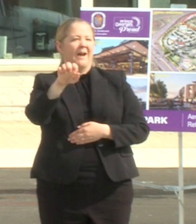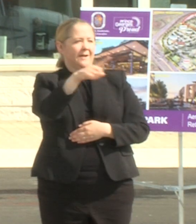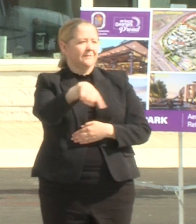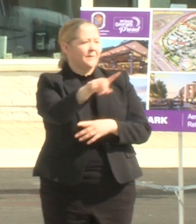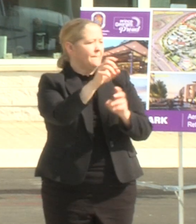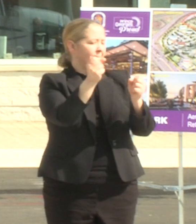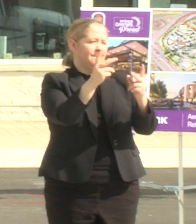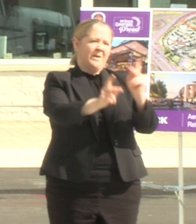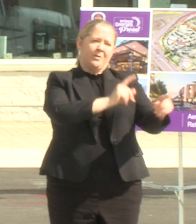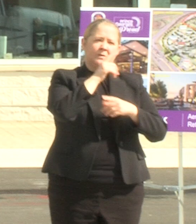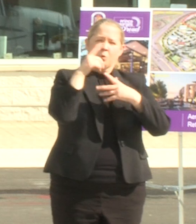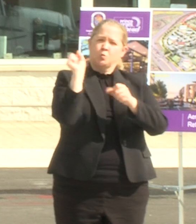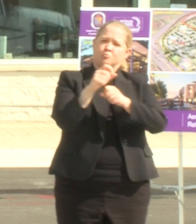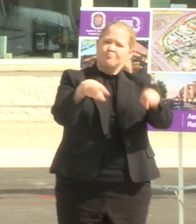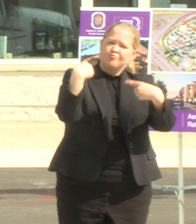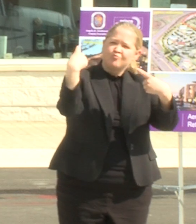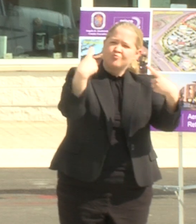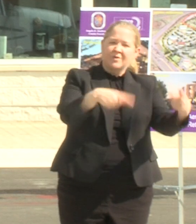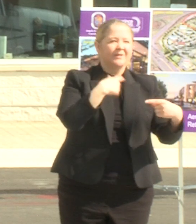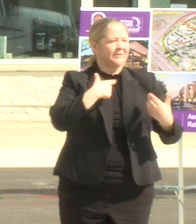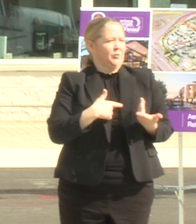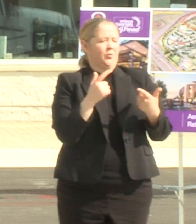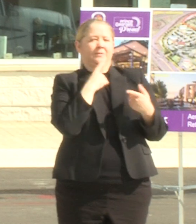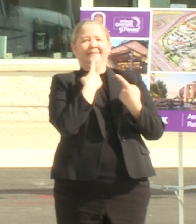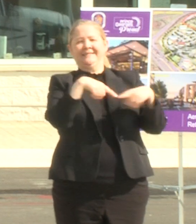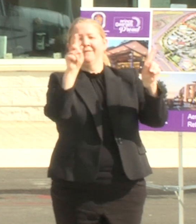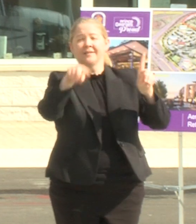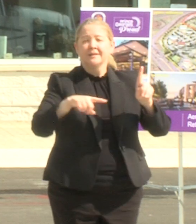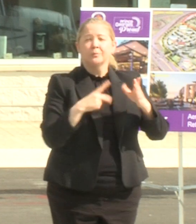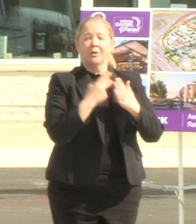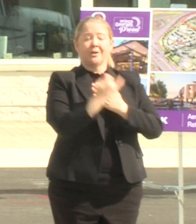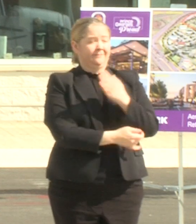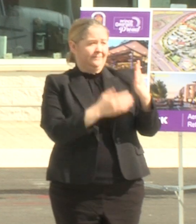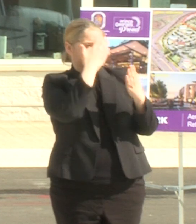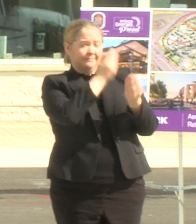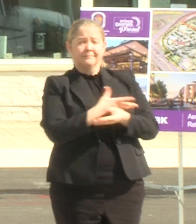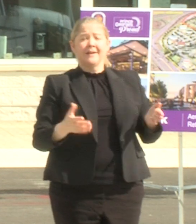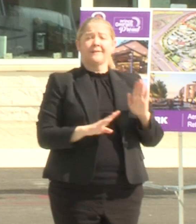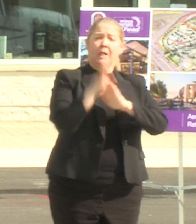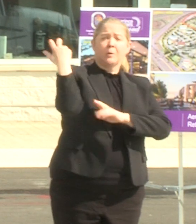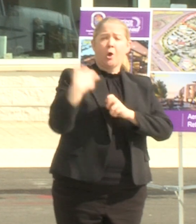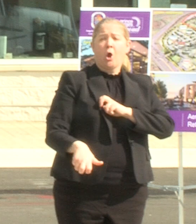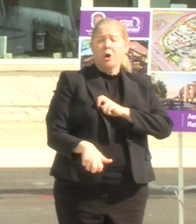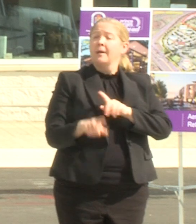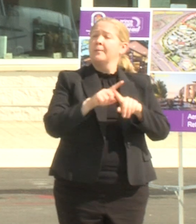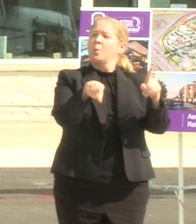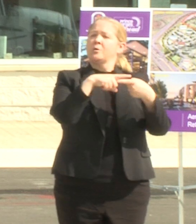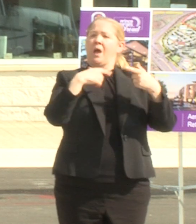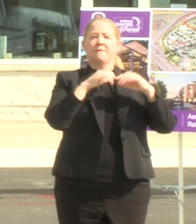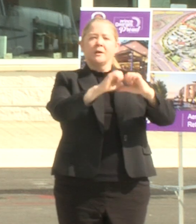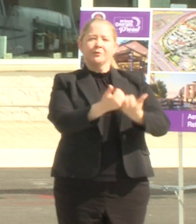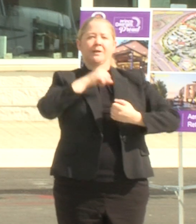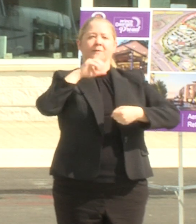tirelessly at mega suites uh to make this project development is hard uh but when you have agencies that are committed